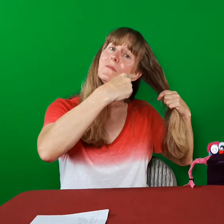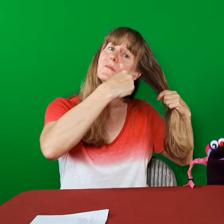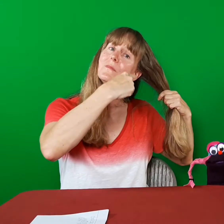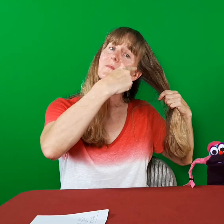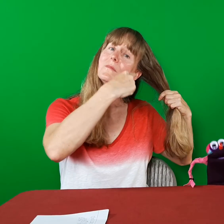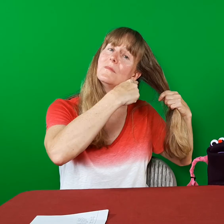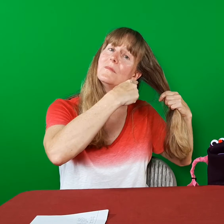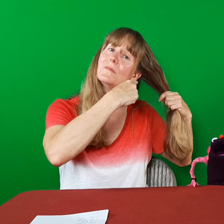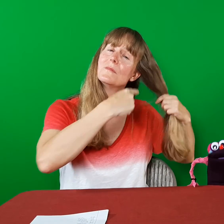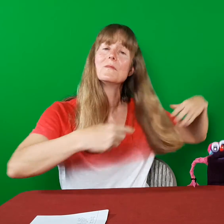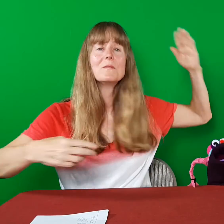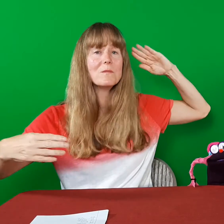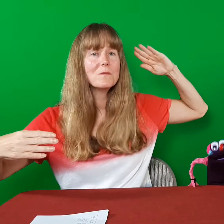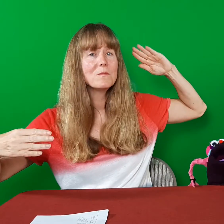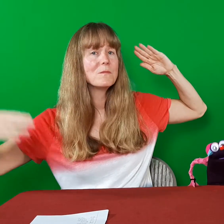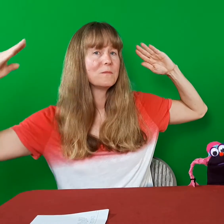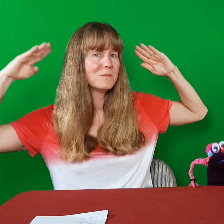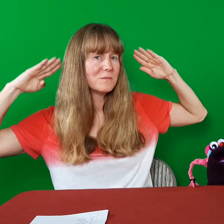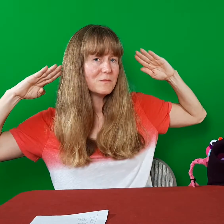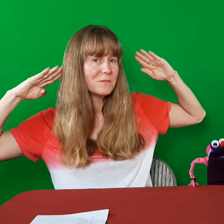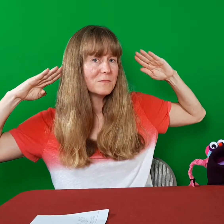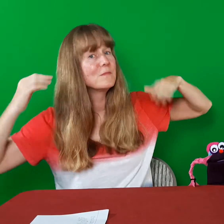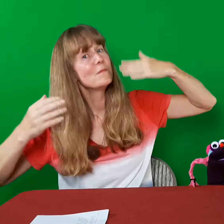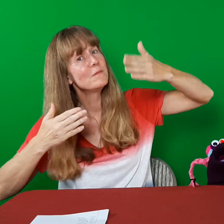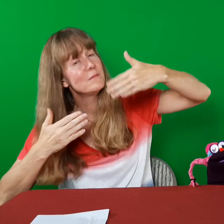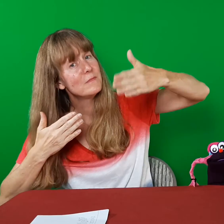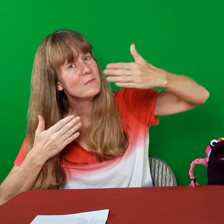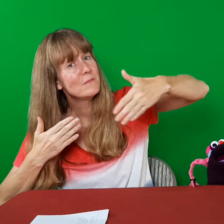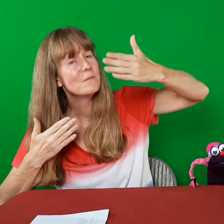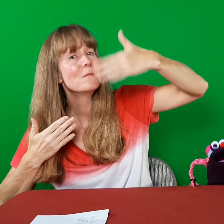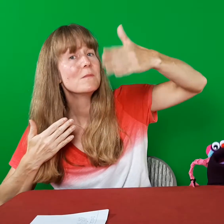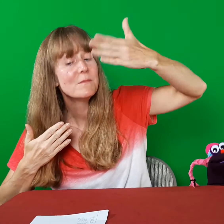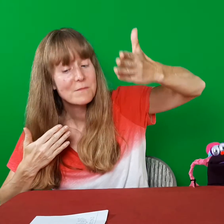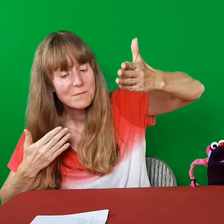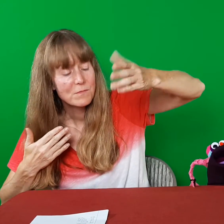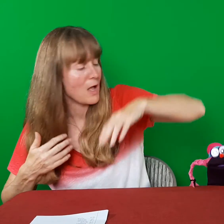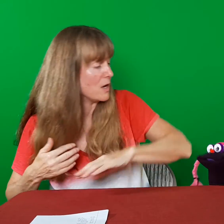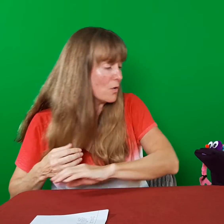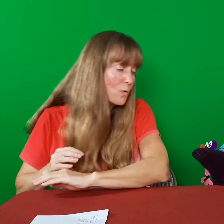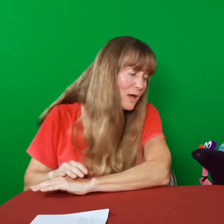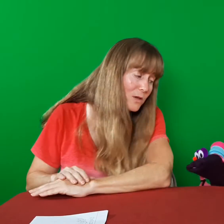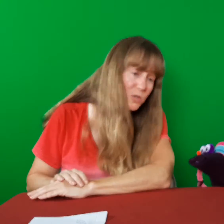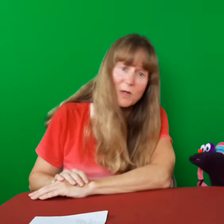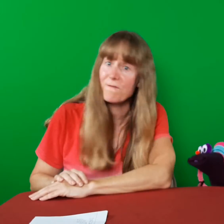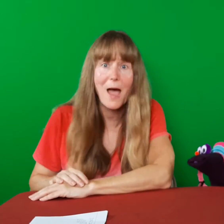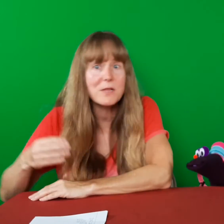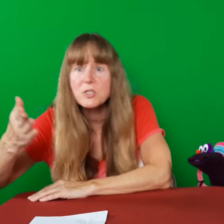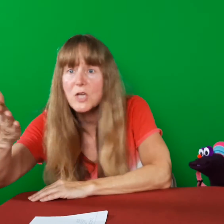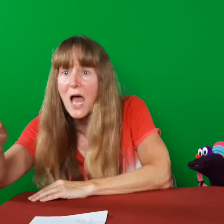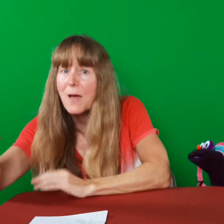with my ears. I will open up each ear and I will tell you what I hear. I know you will. You're doing a fabulous job.